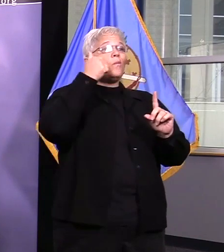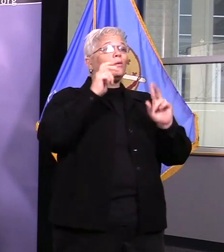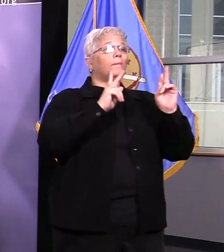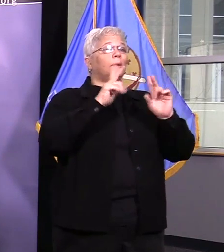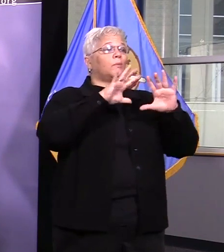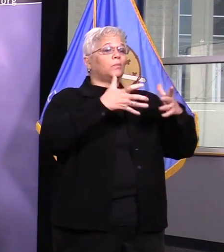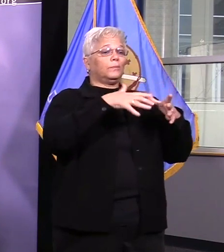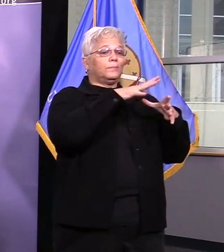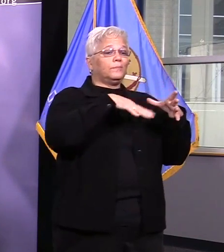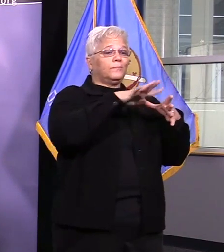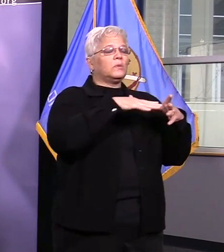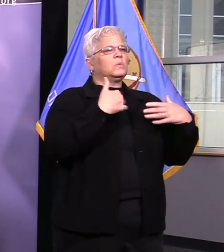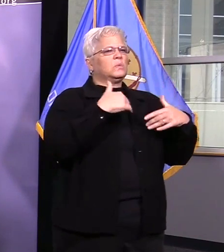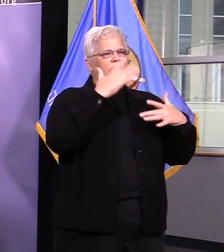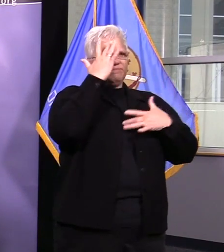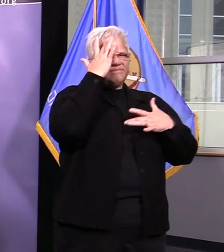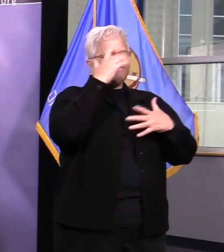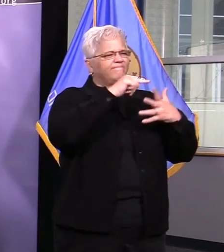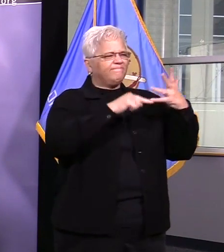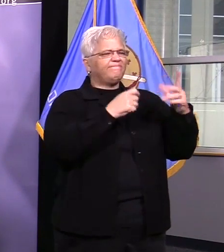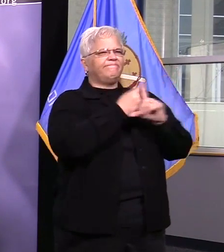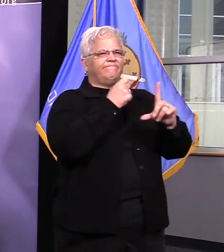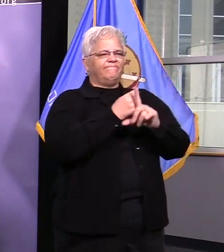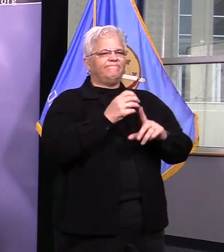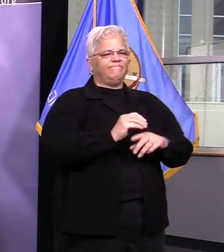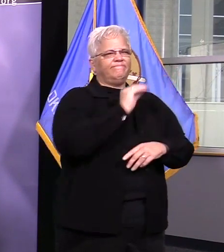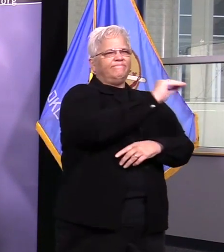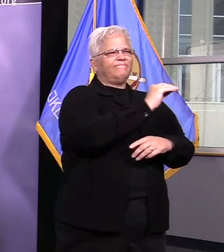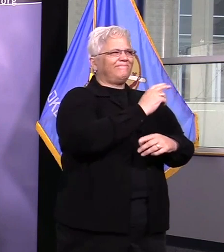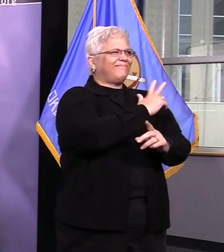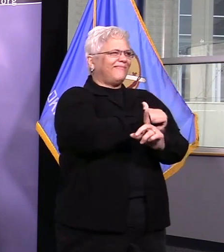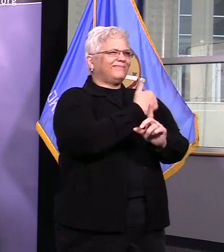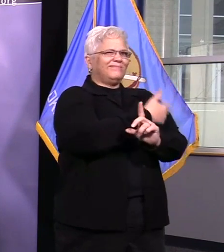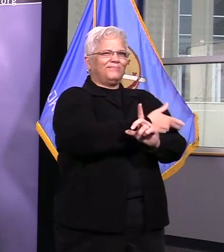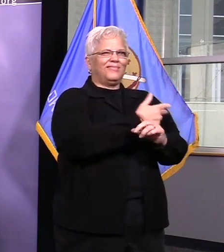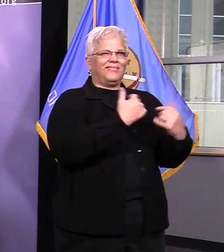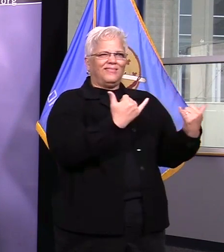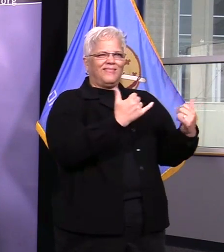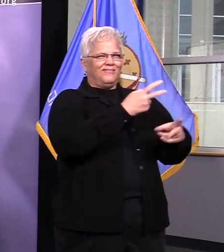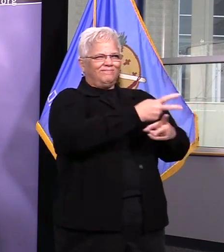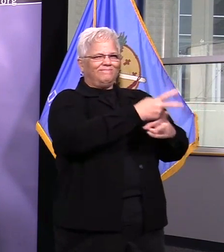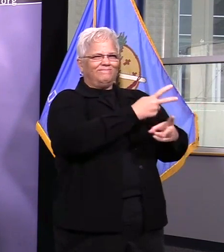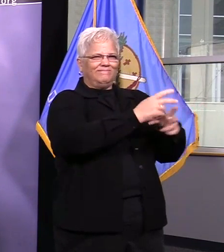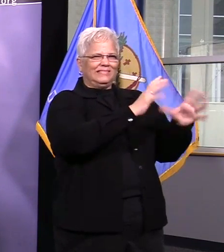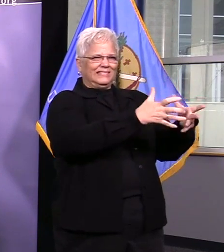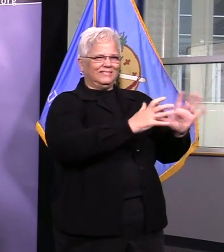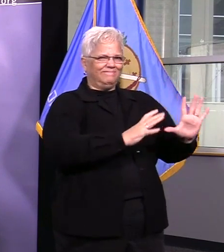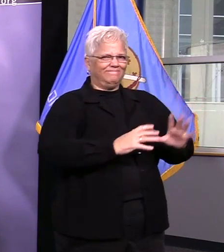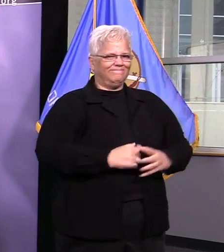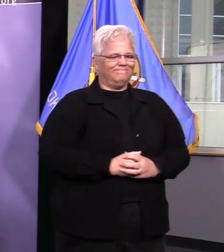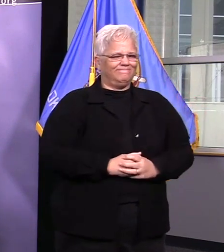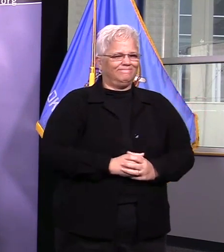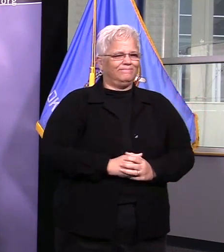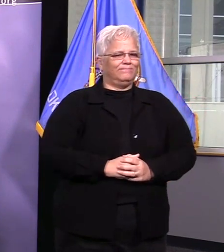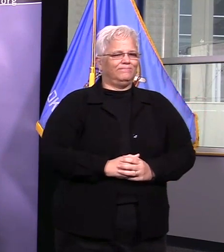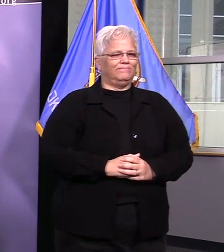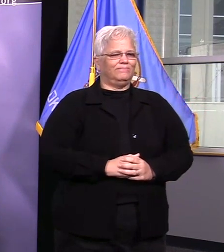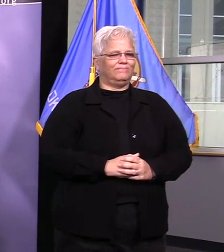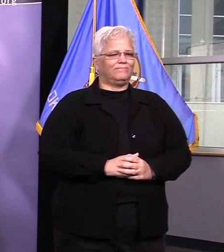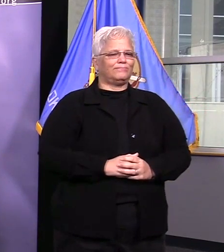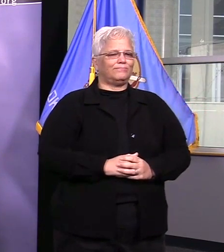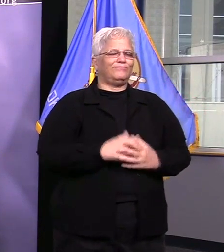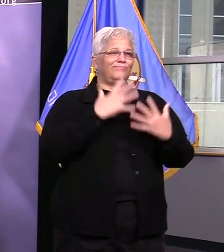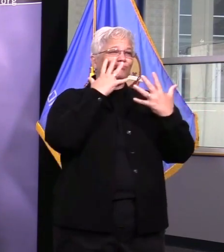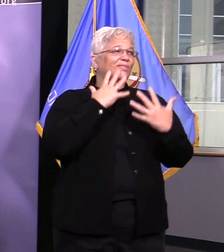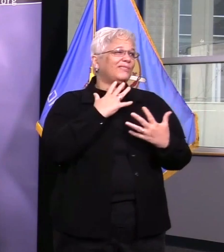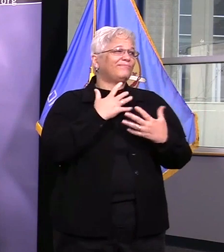hospitalization because their illness will be more serious. And I say that because unfortunately we are reporting three additional